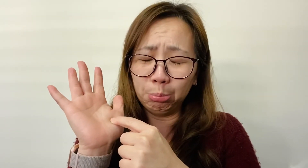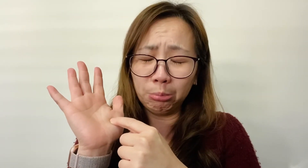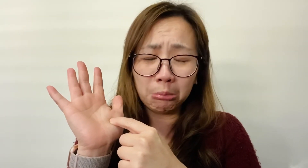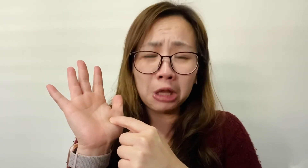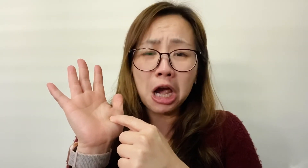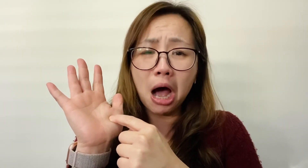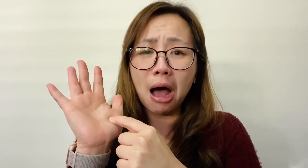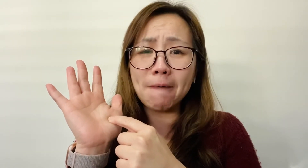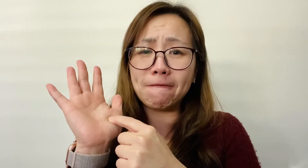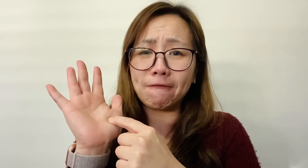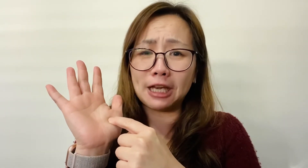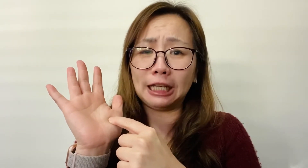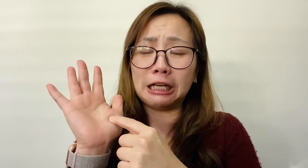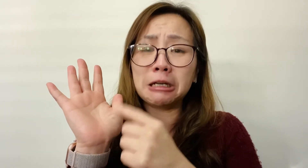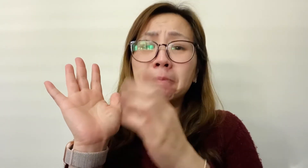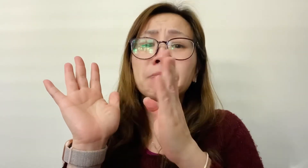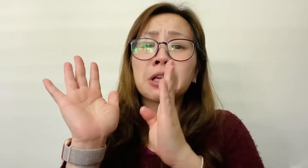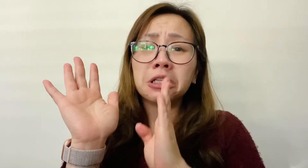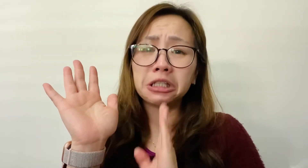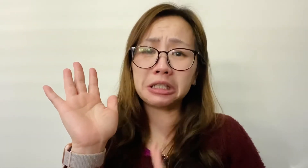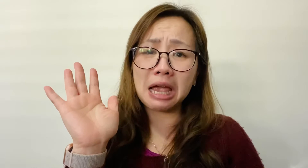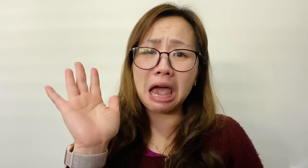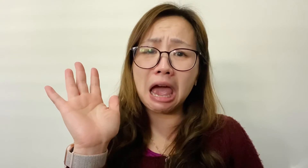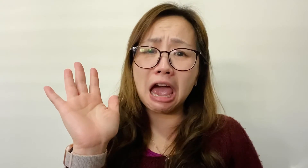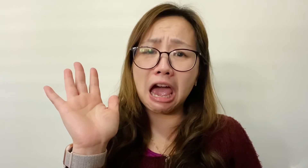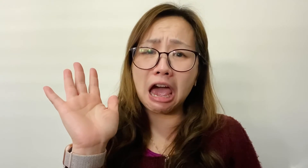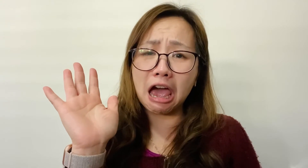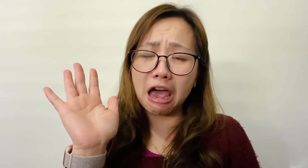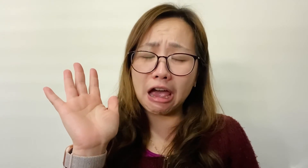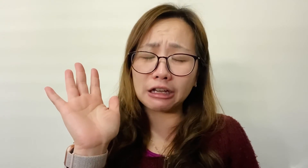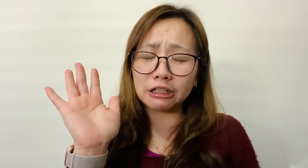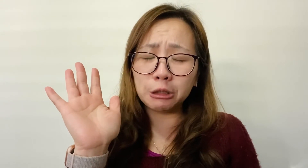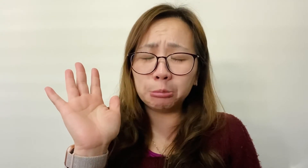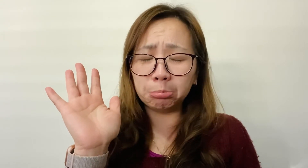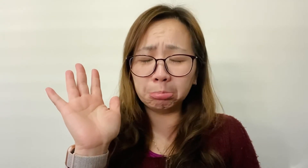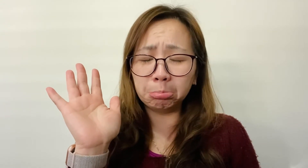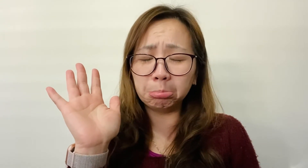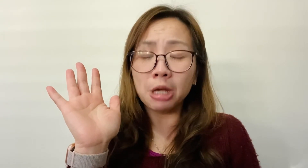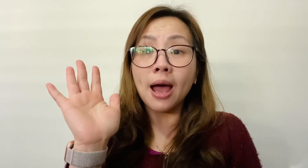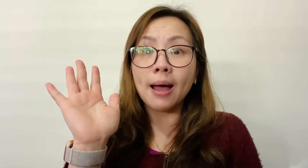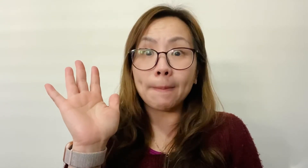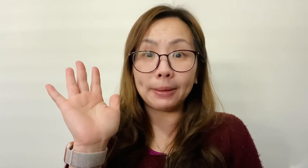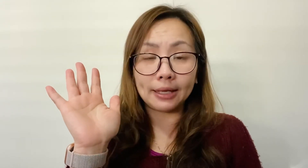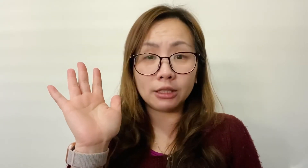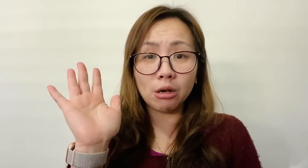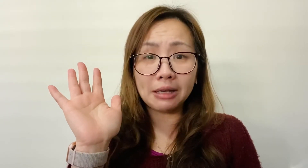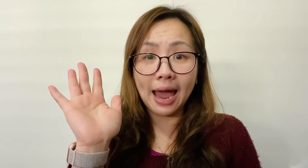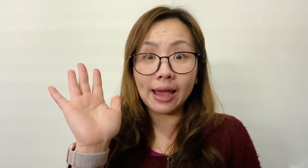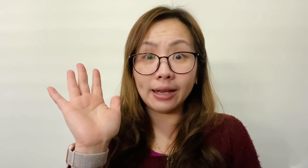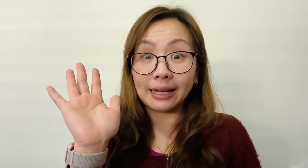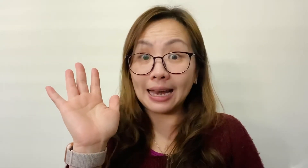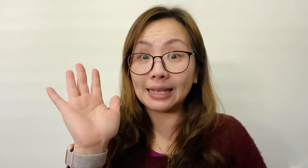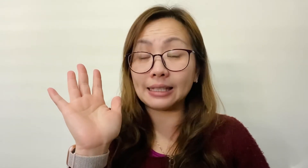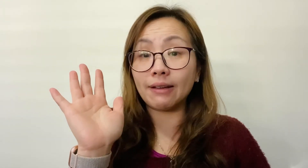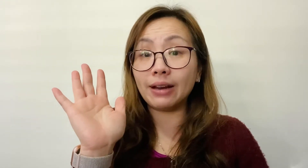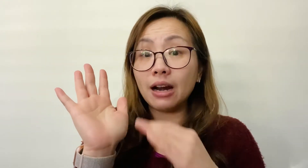I'm feeling sad. But it's okay. Let's give it a